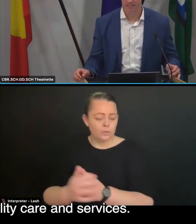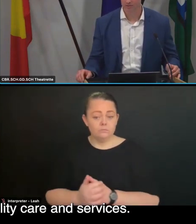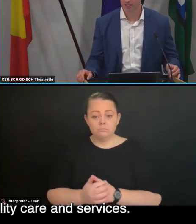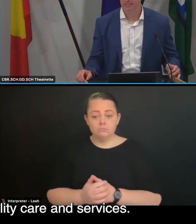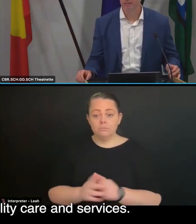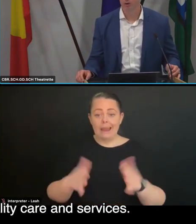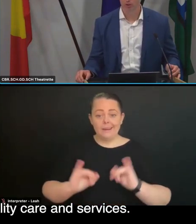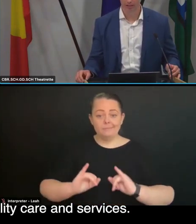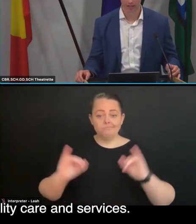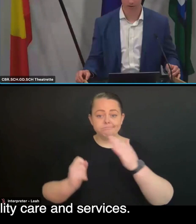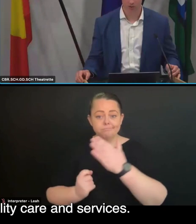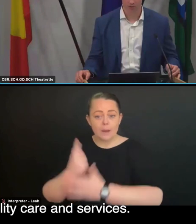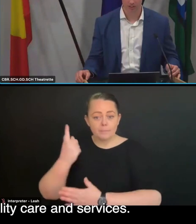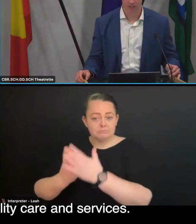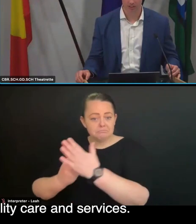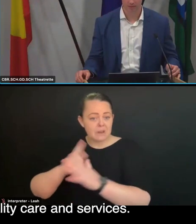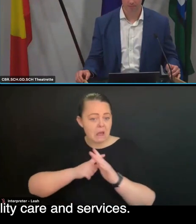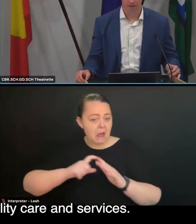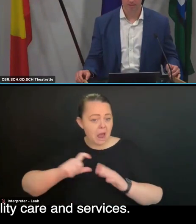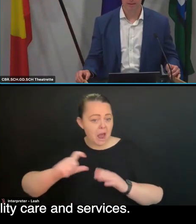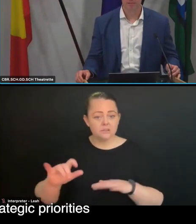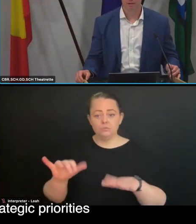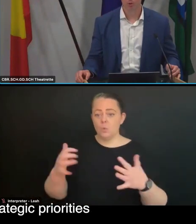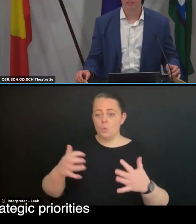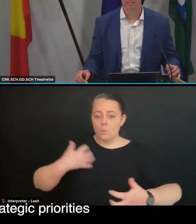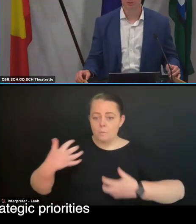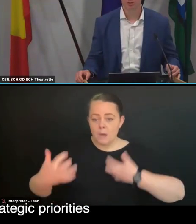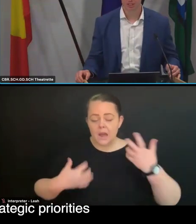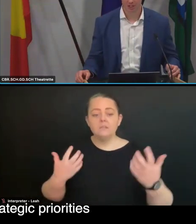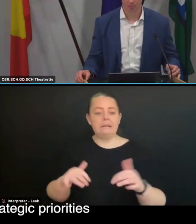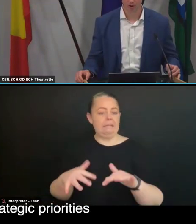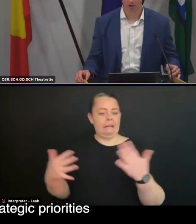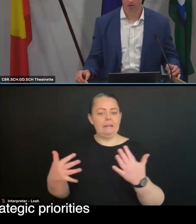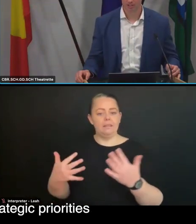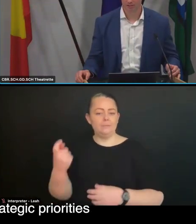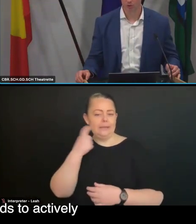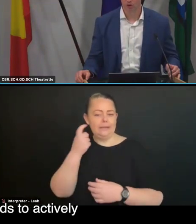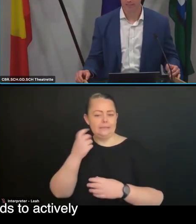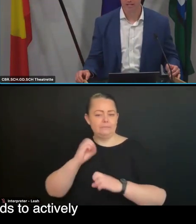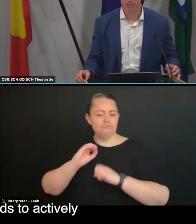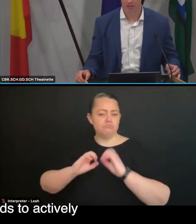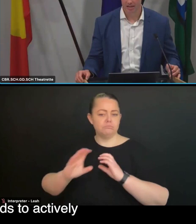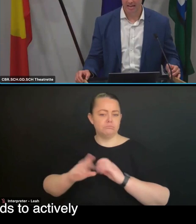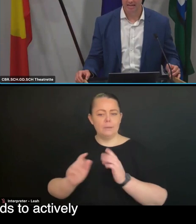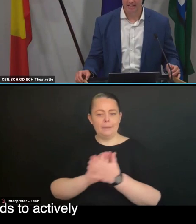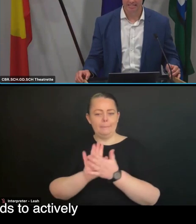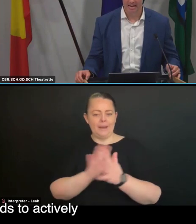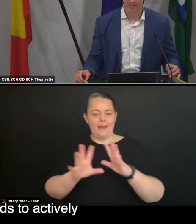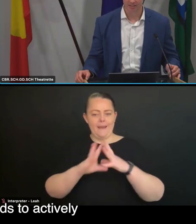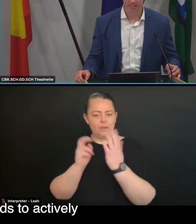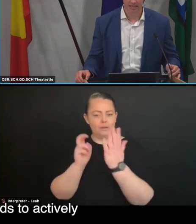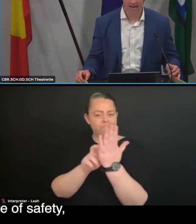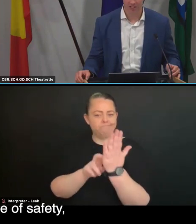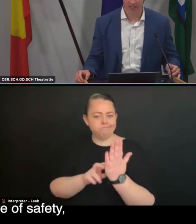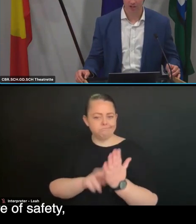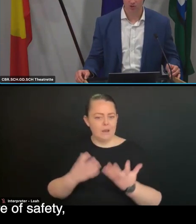standards and delivering safe and quality care and services. The governing body sets the strategic priorities for the organisation and it needs to